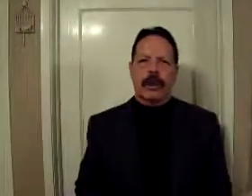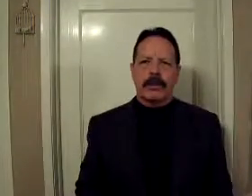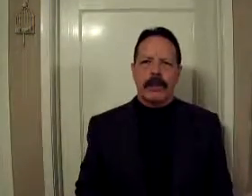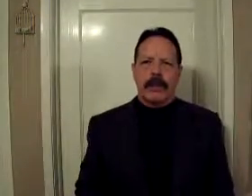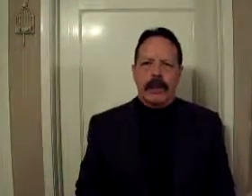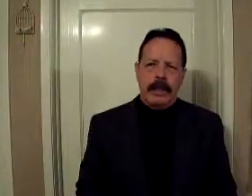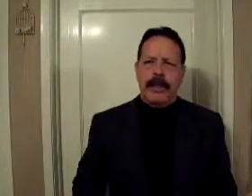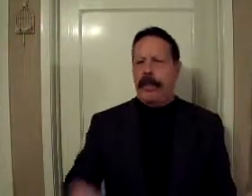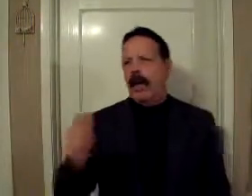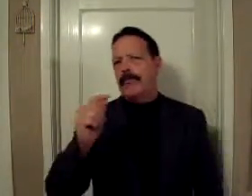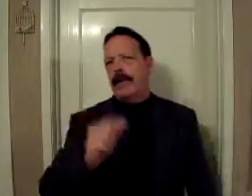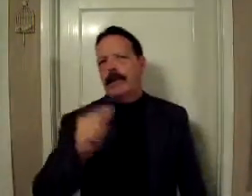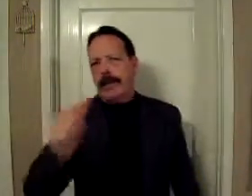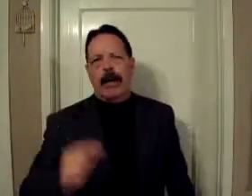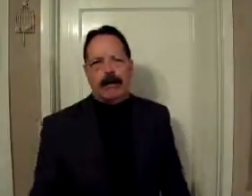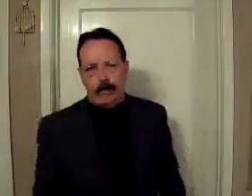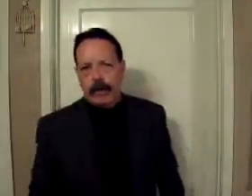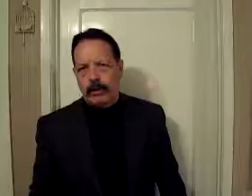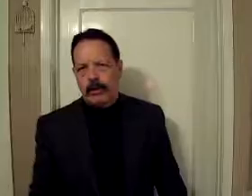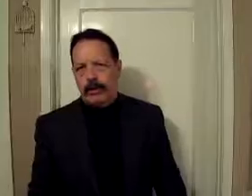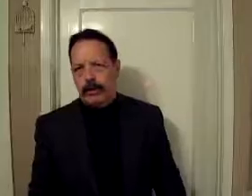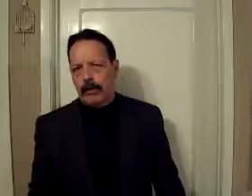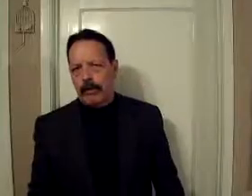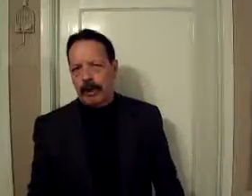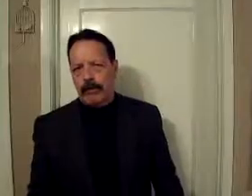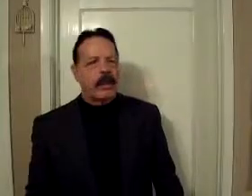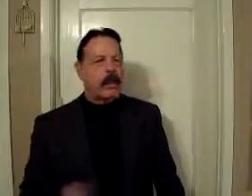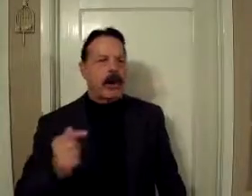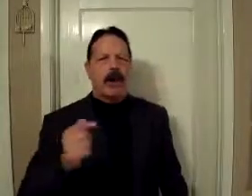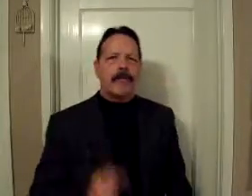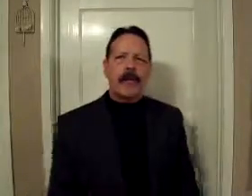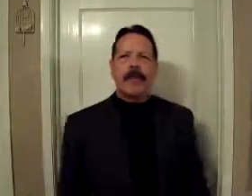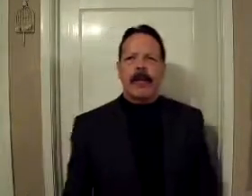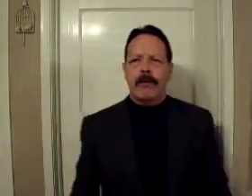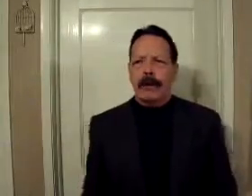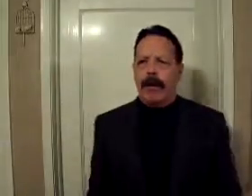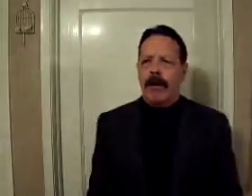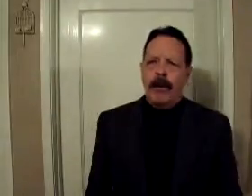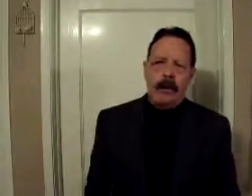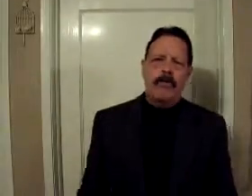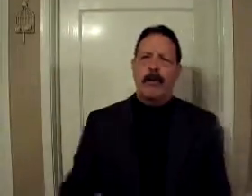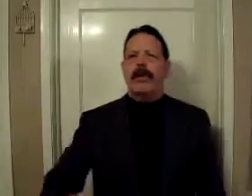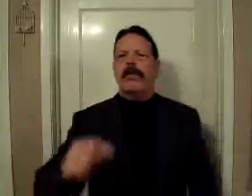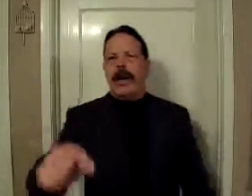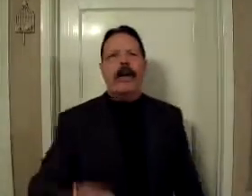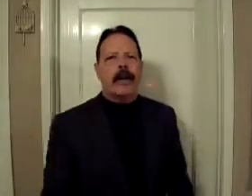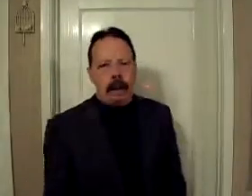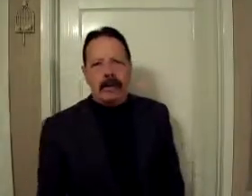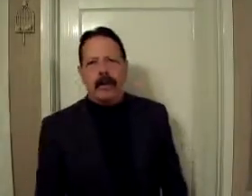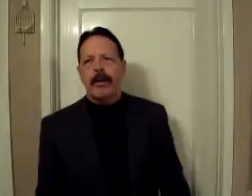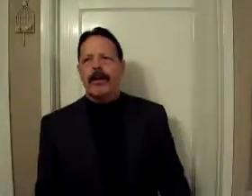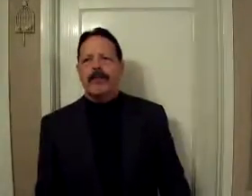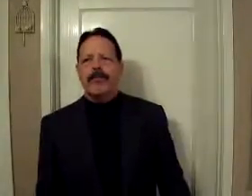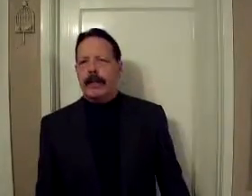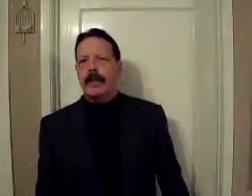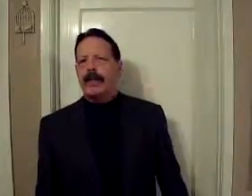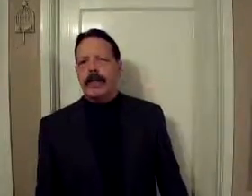Christ. He did not put down the ministry of someone else. There are people out there who put down other ministries